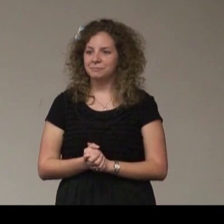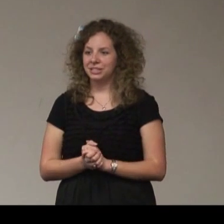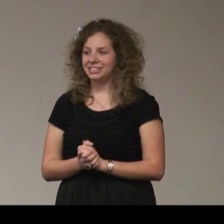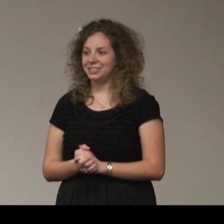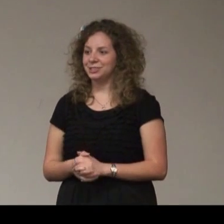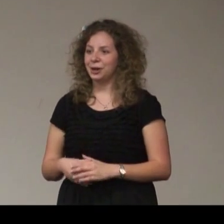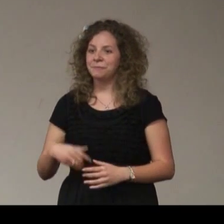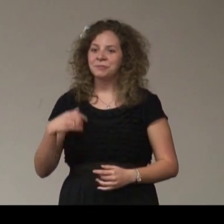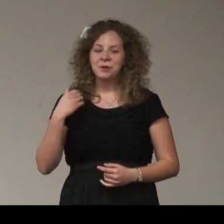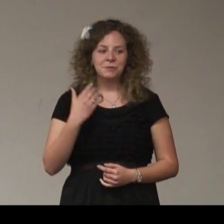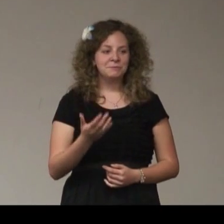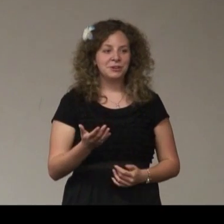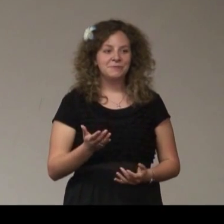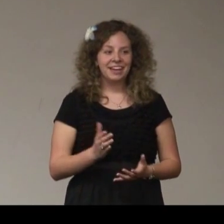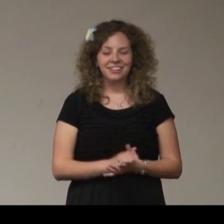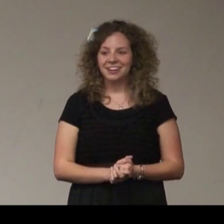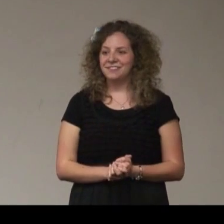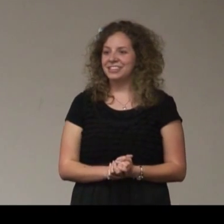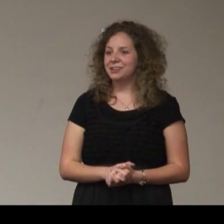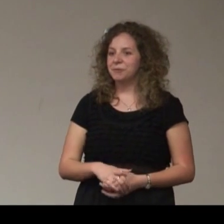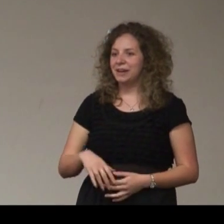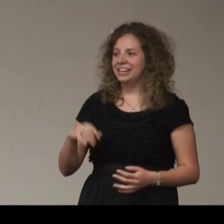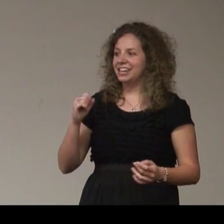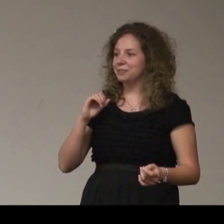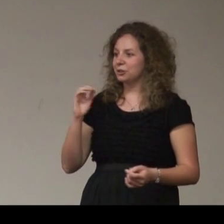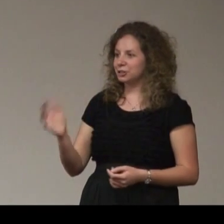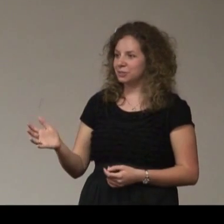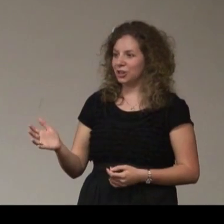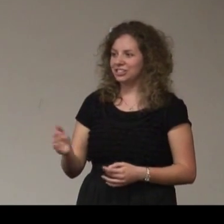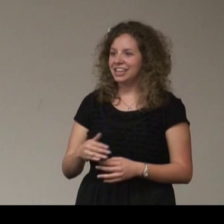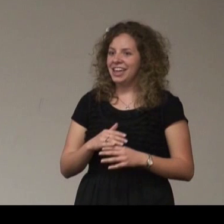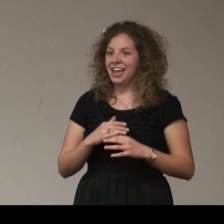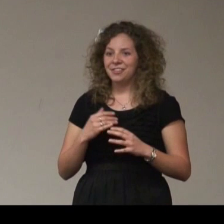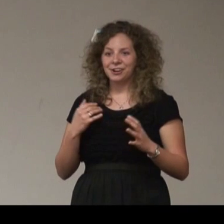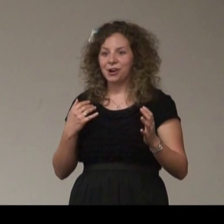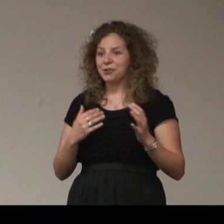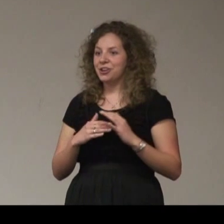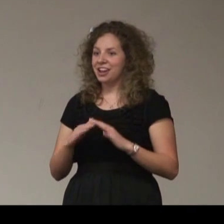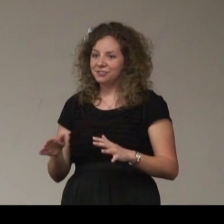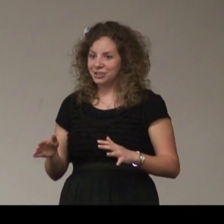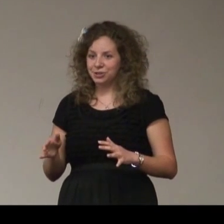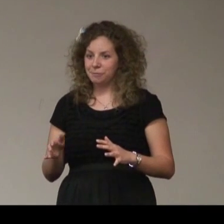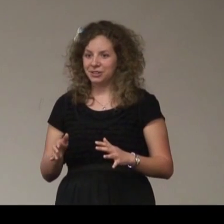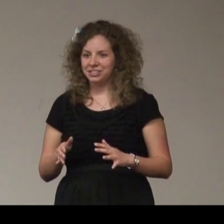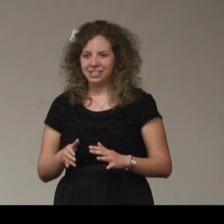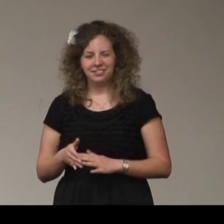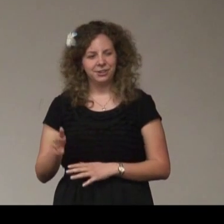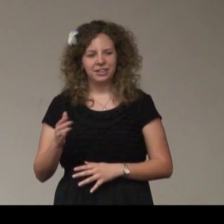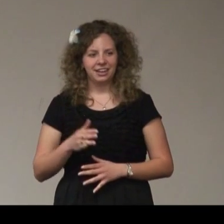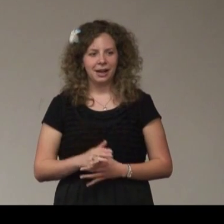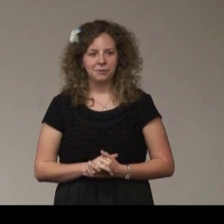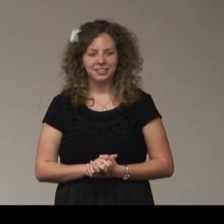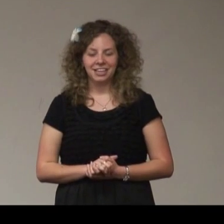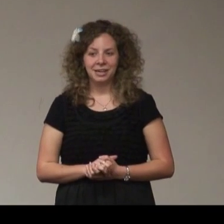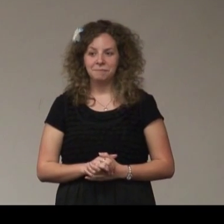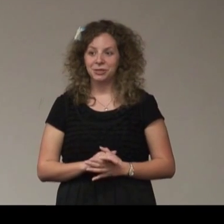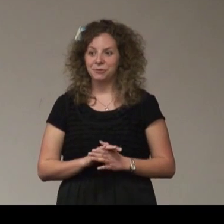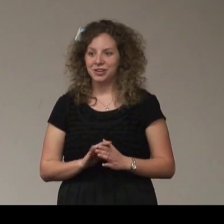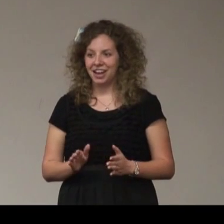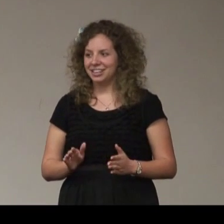complete sense. So one morning we got there and everything, we're waiting, and the worship starts, and there are none of the interpreters there. They only had a couple at that time, but there were none.